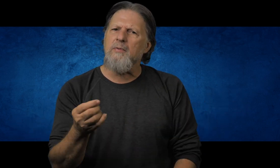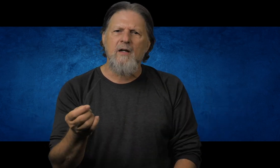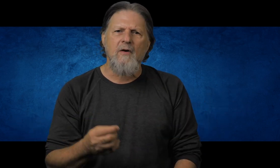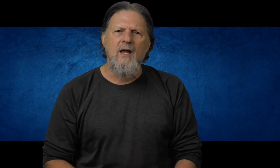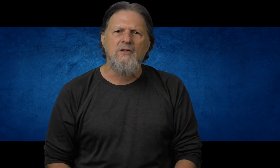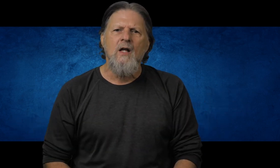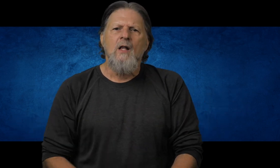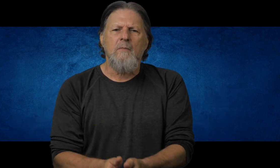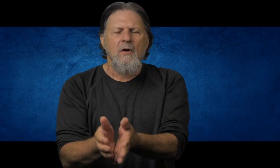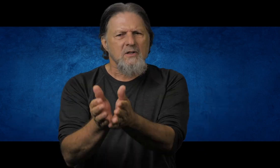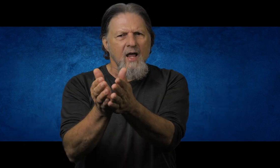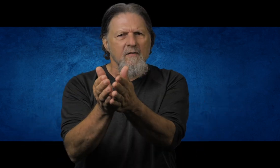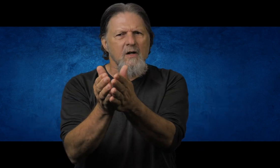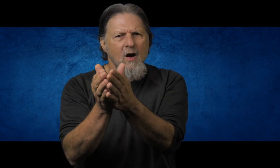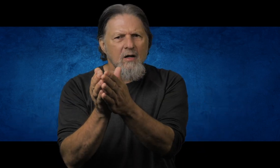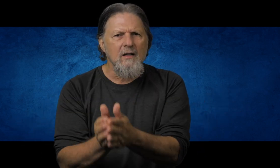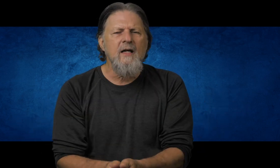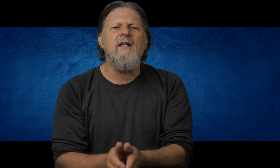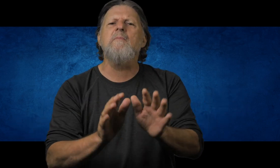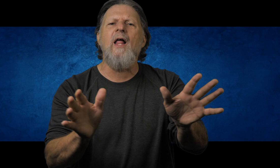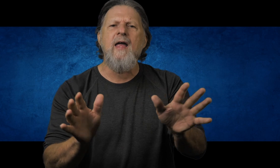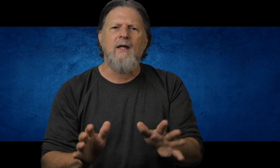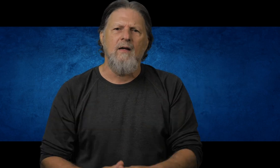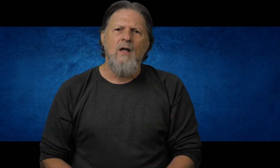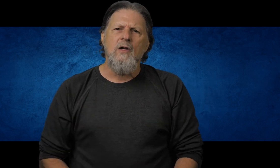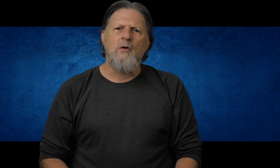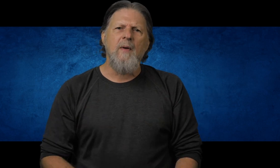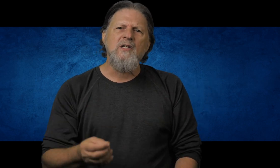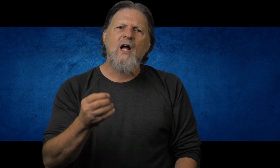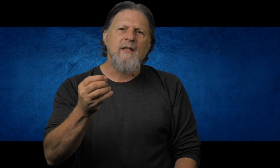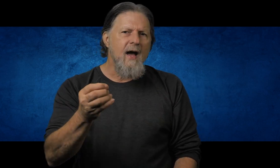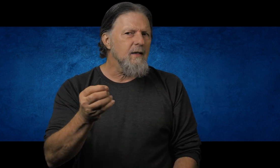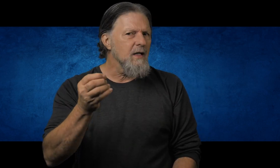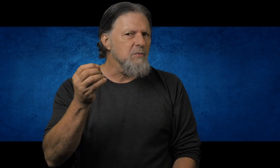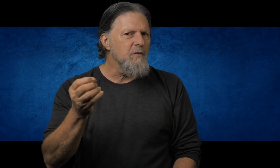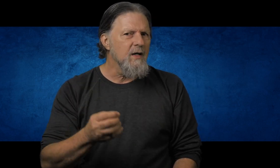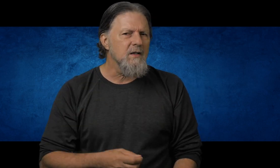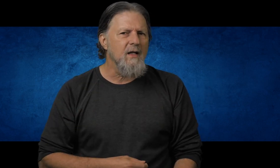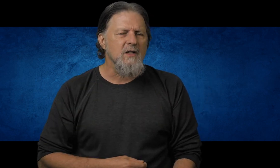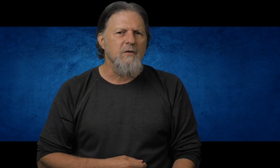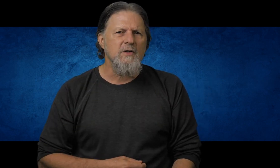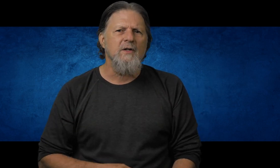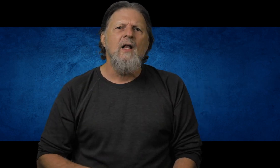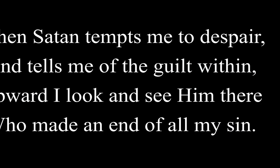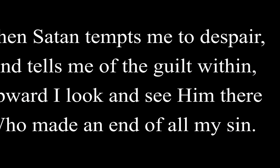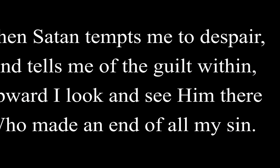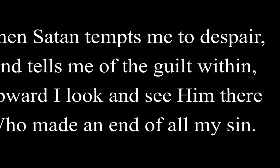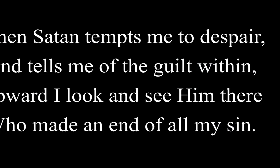blood of Christ. The books in heaven are clean. They're blank. So based on that, let's move on to the next verse. When Satan